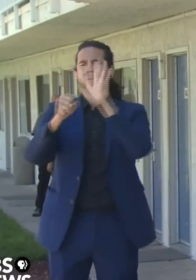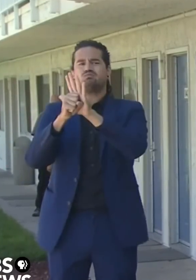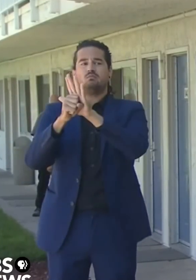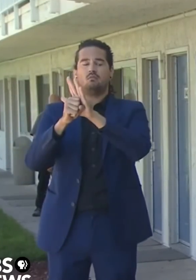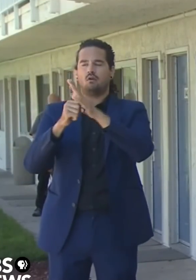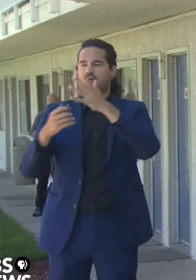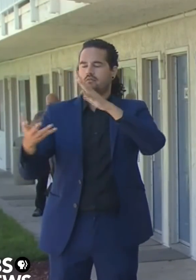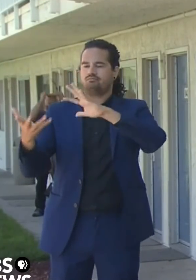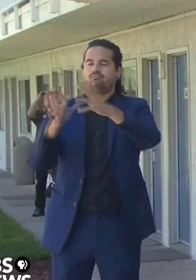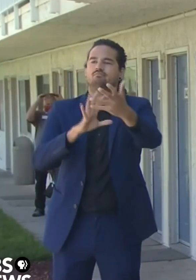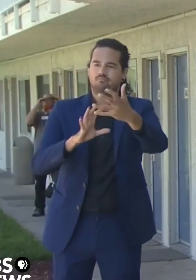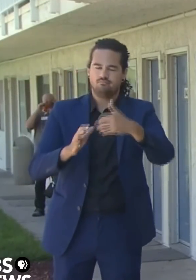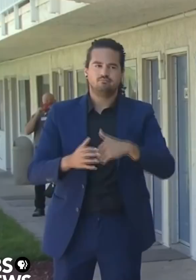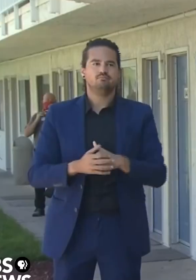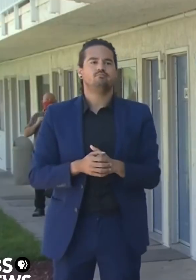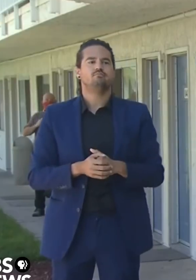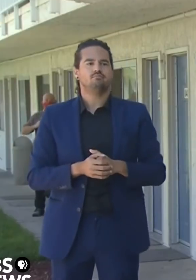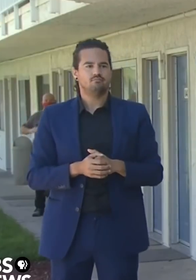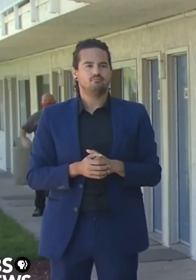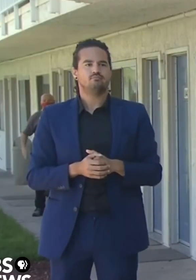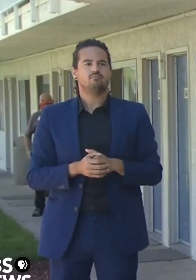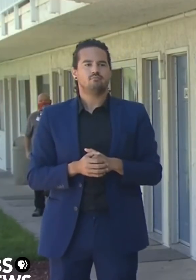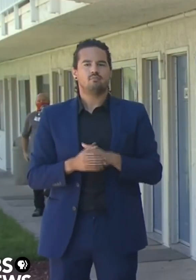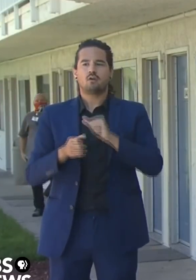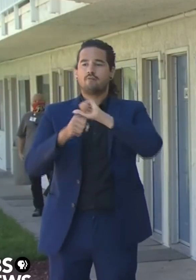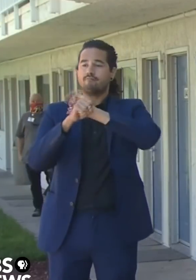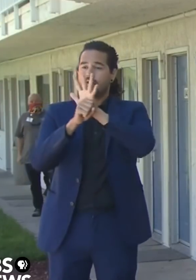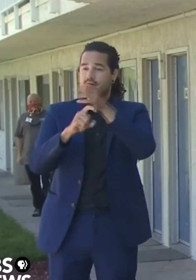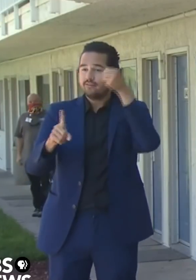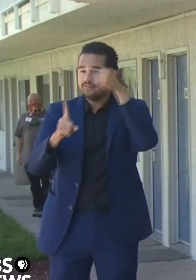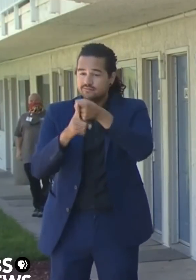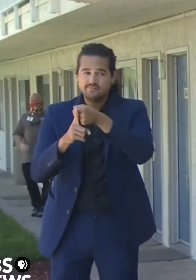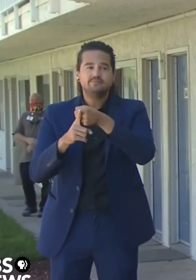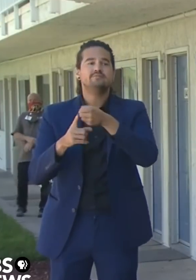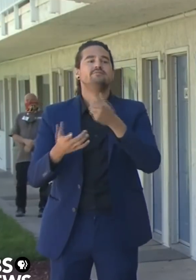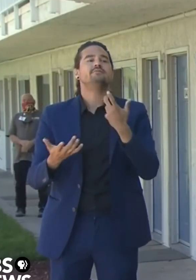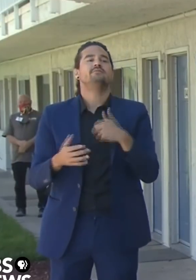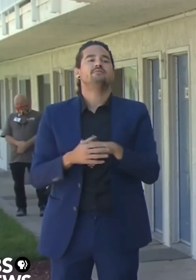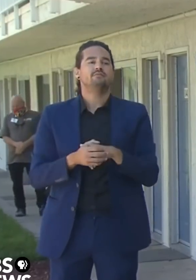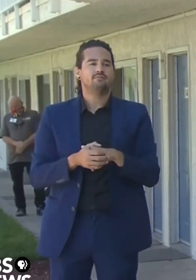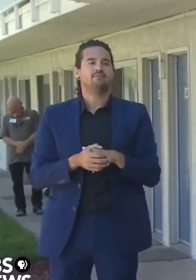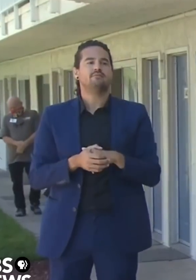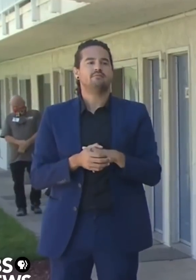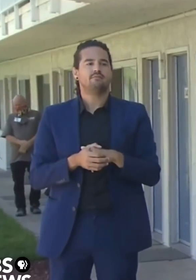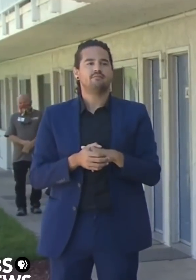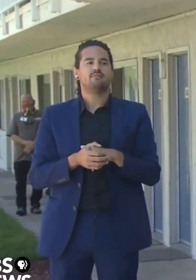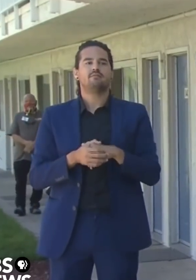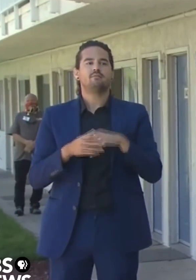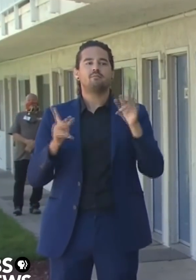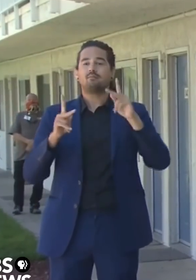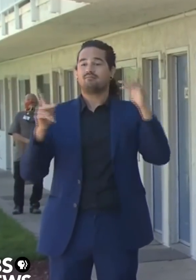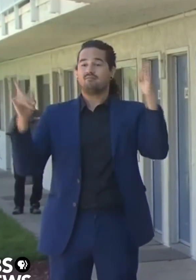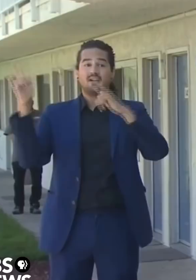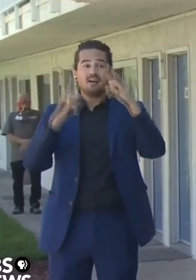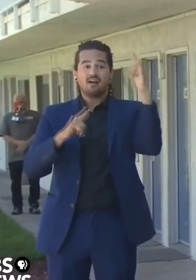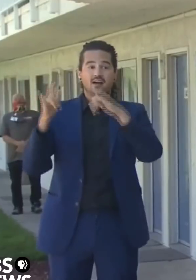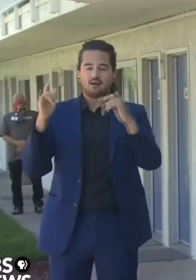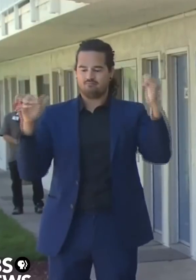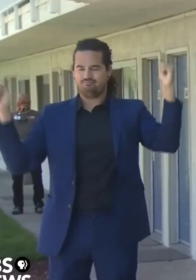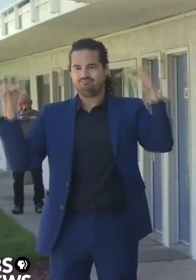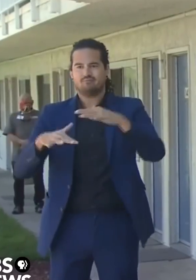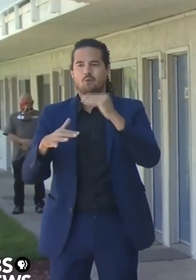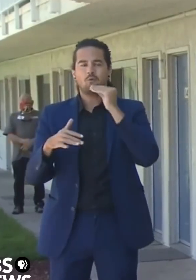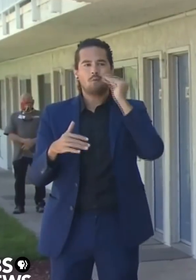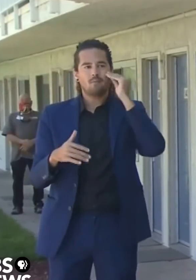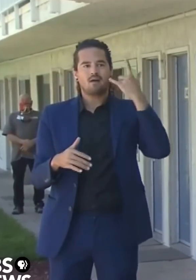of this pandemic as late as January, early February. Repatriation flights into the state of California, a cruise ship off the